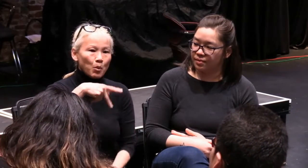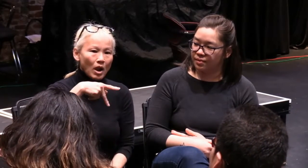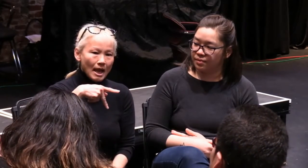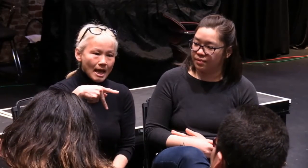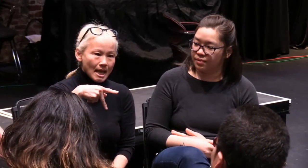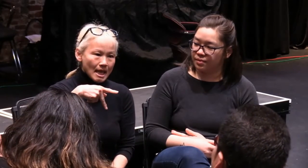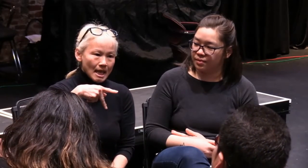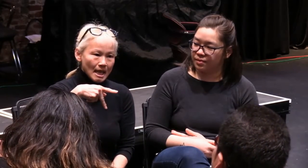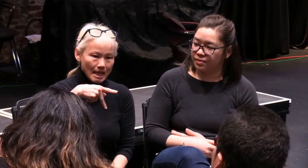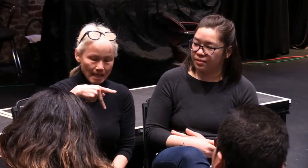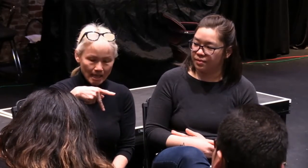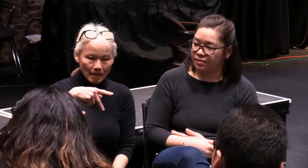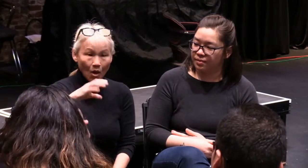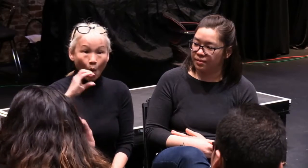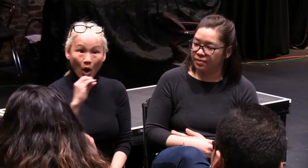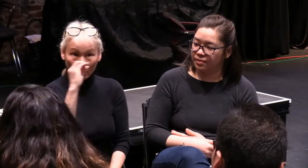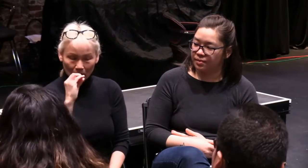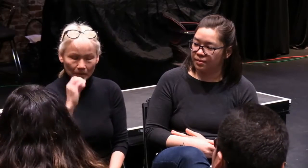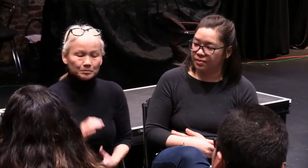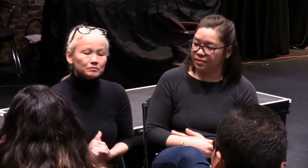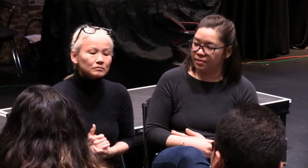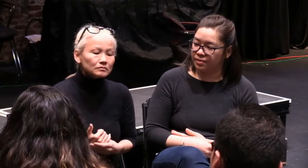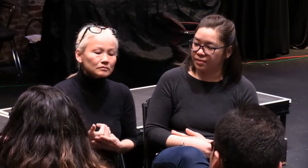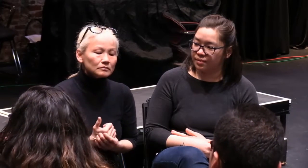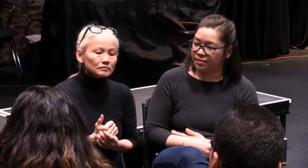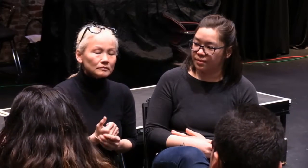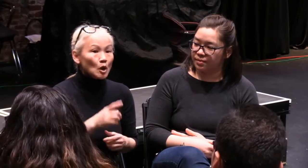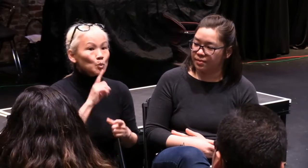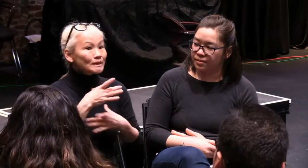Two years ago, there was a national conference in Portland, Oregon.